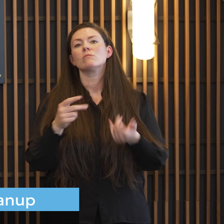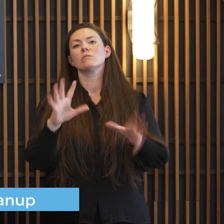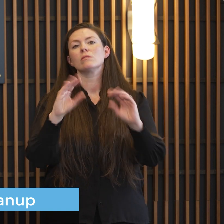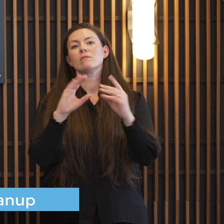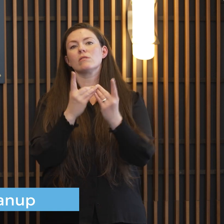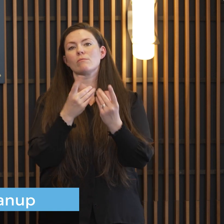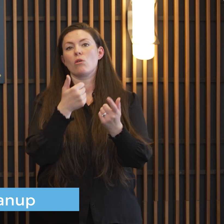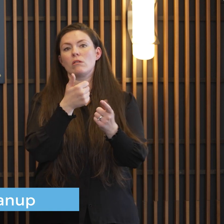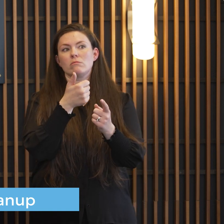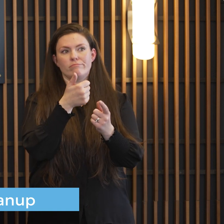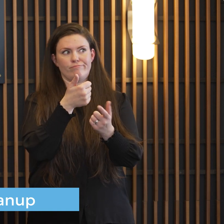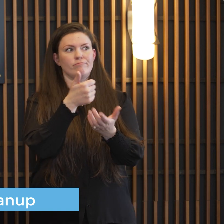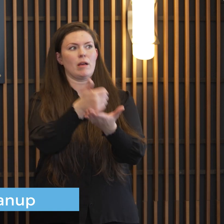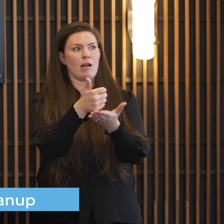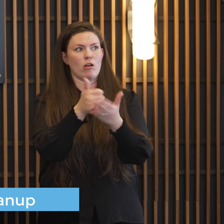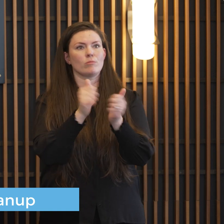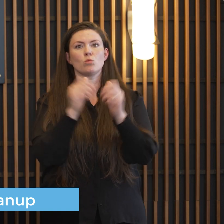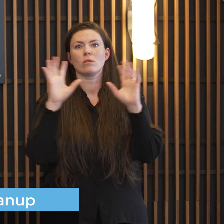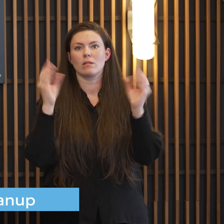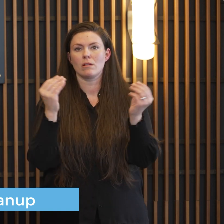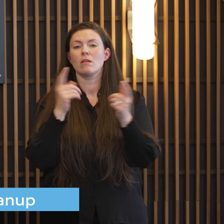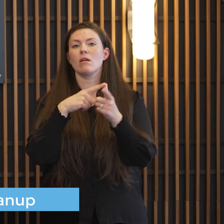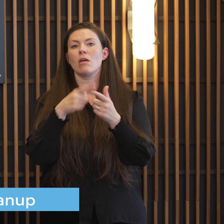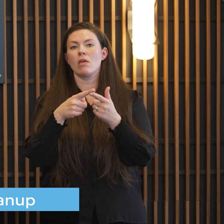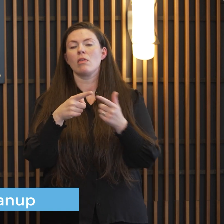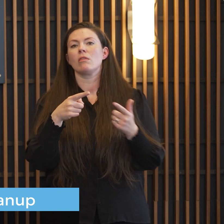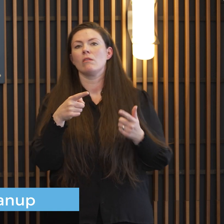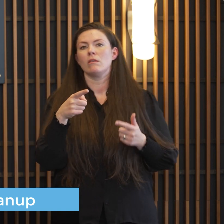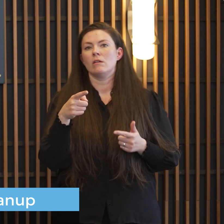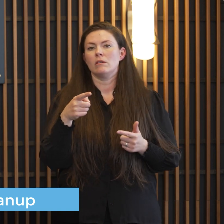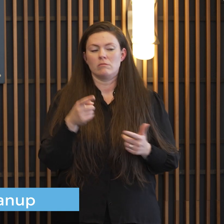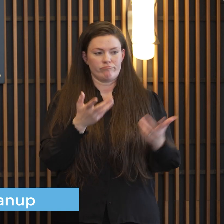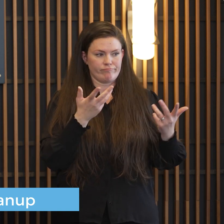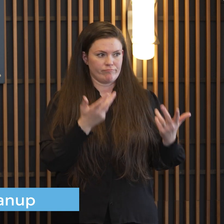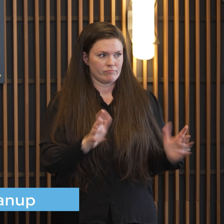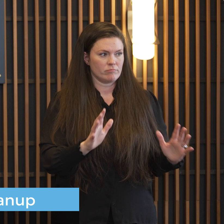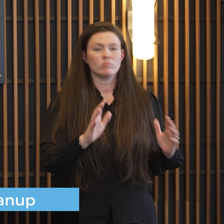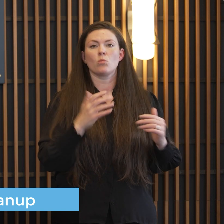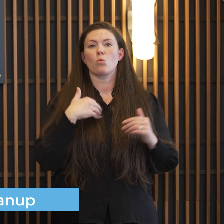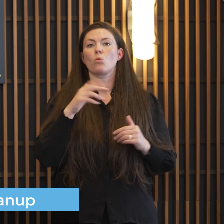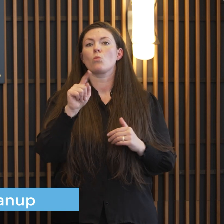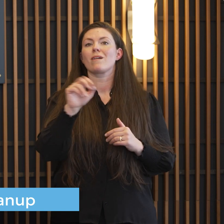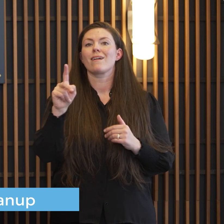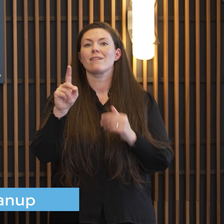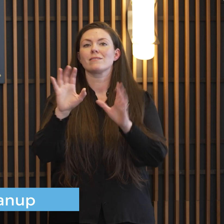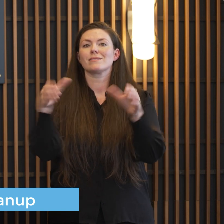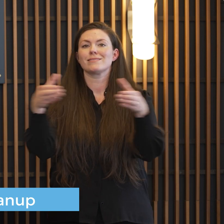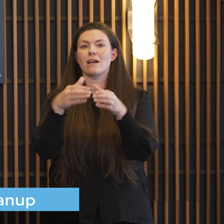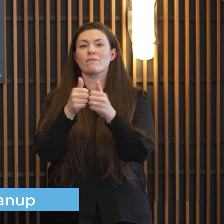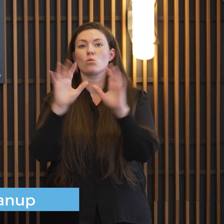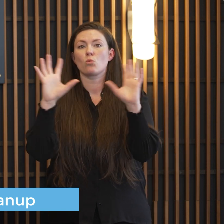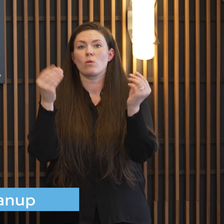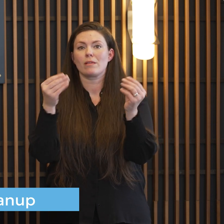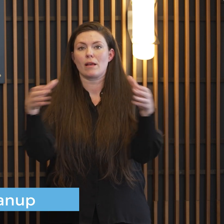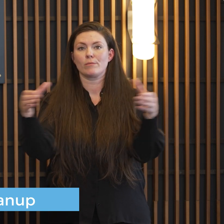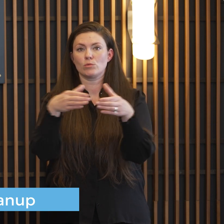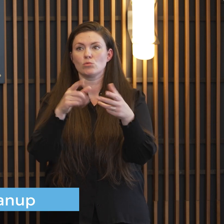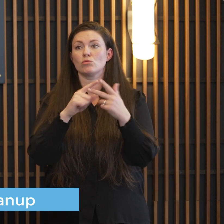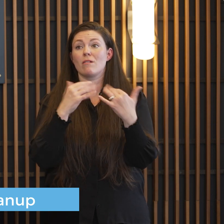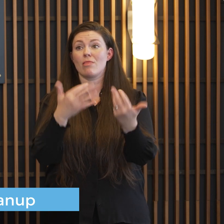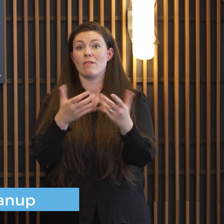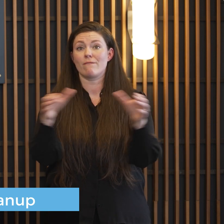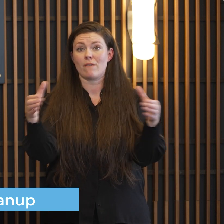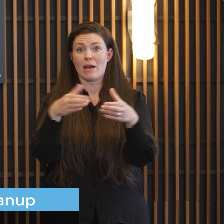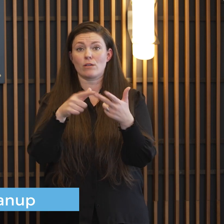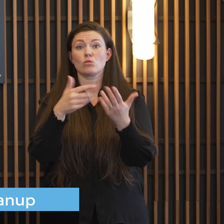department assisted on those and then eventually went to where we had a task force with those ambulance crews where fire crews